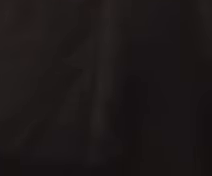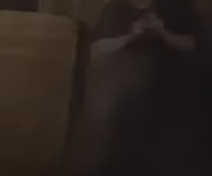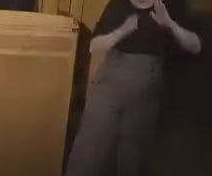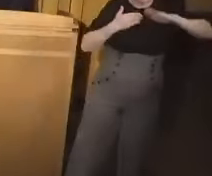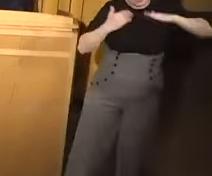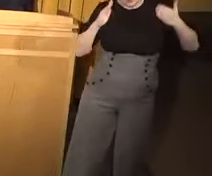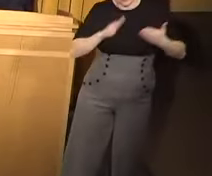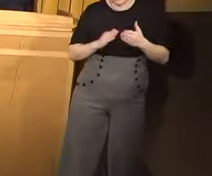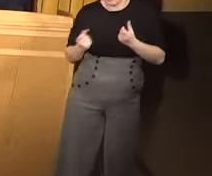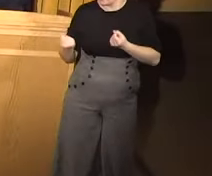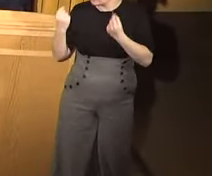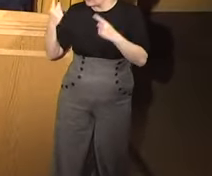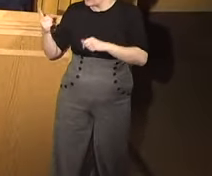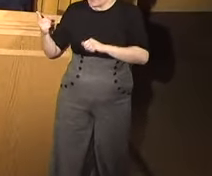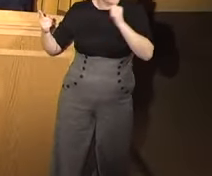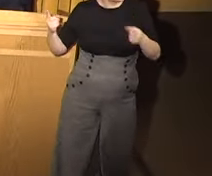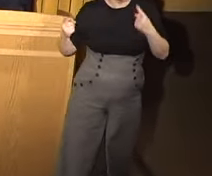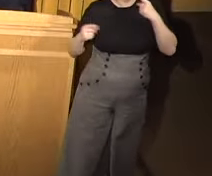I understand that, sir. Thank you.